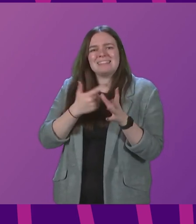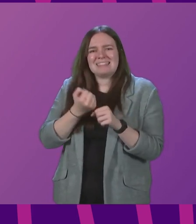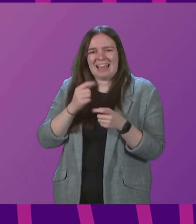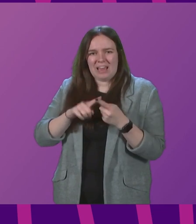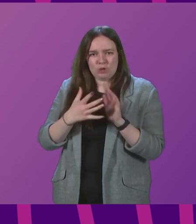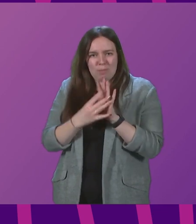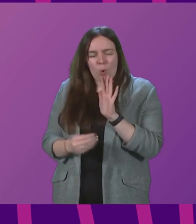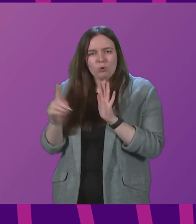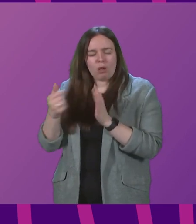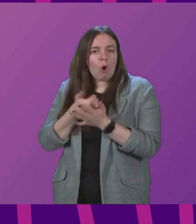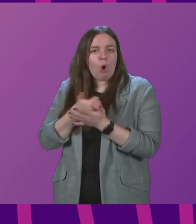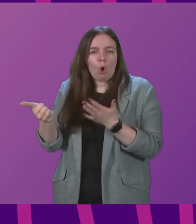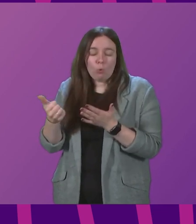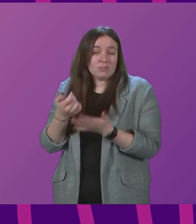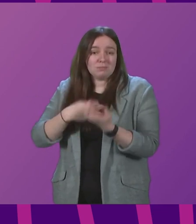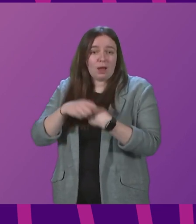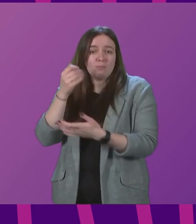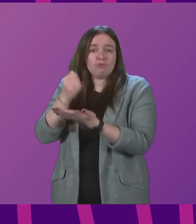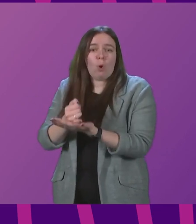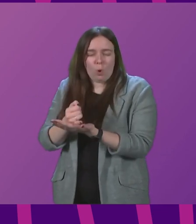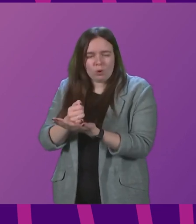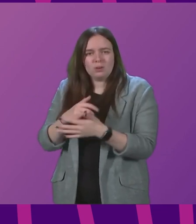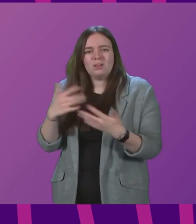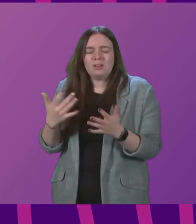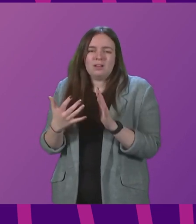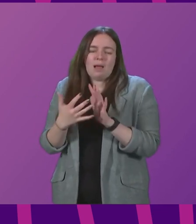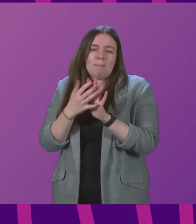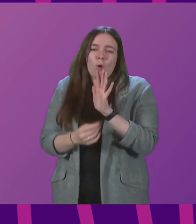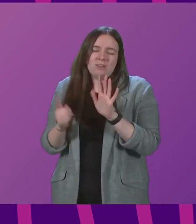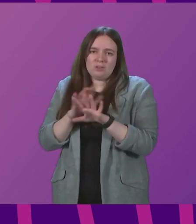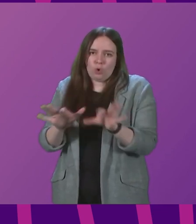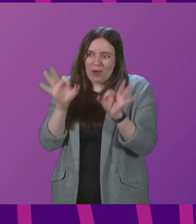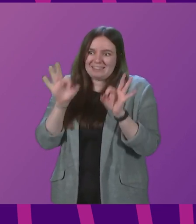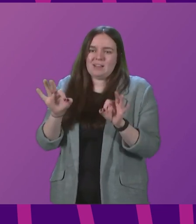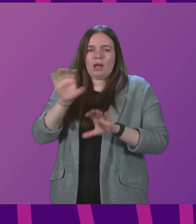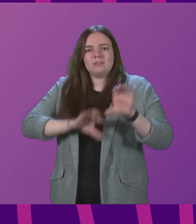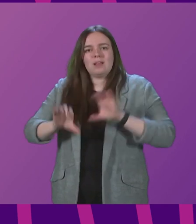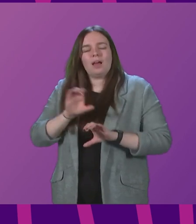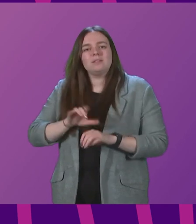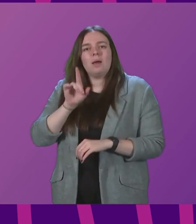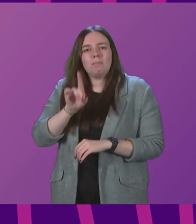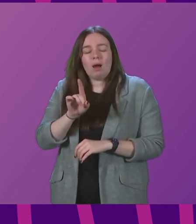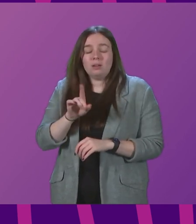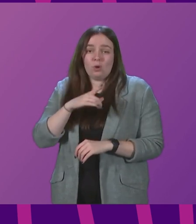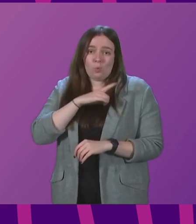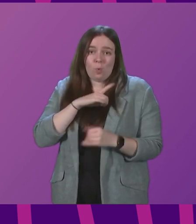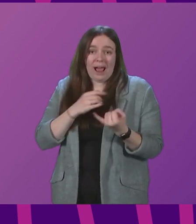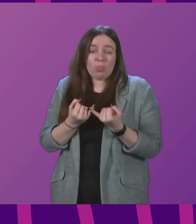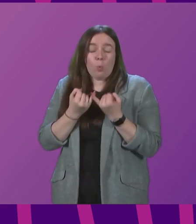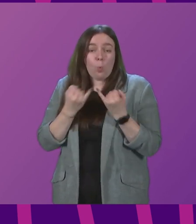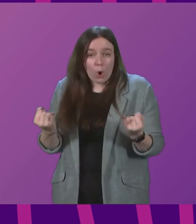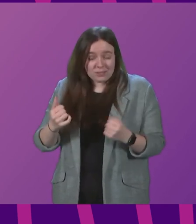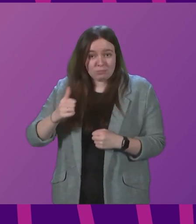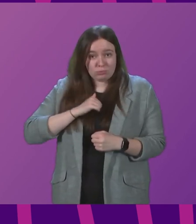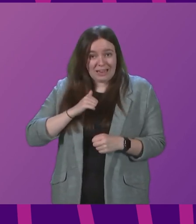always turn out to be wrong. Now, modelling is an imprecise science, I grant you that, but the reason the worst predictions